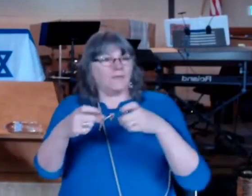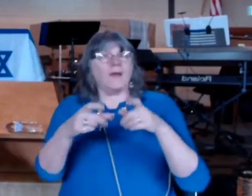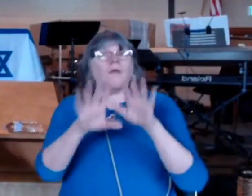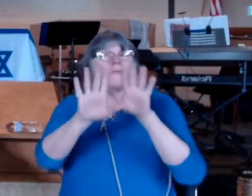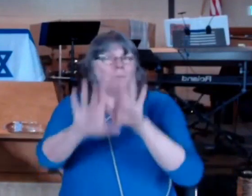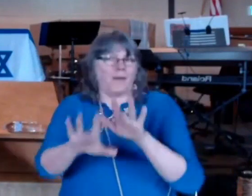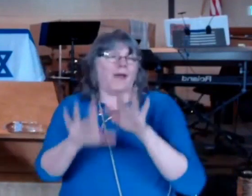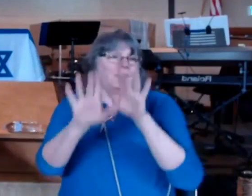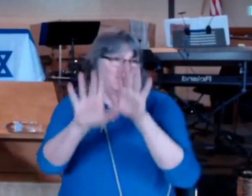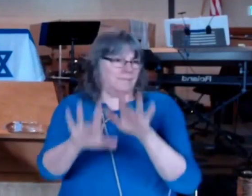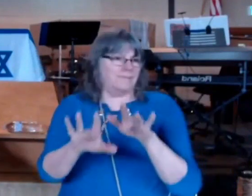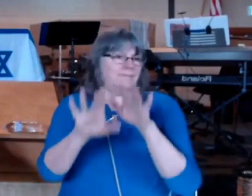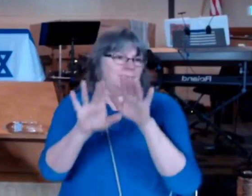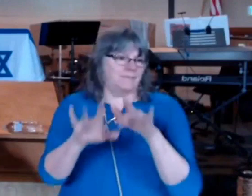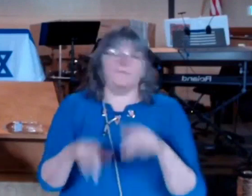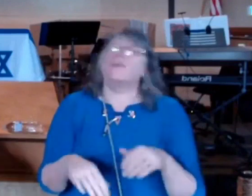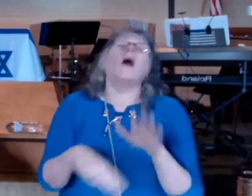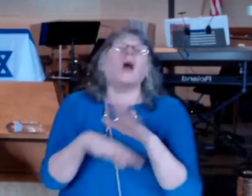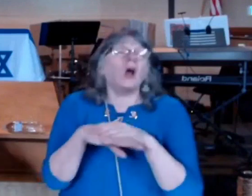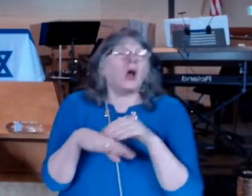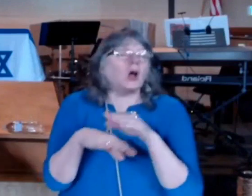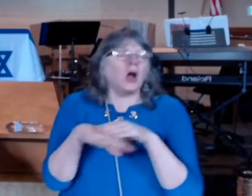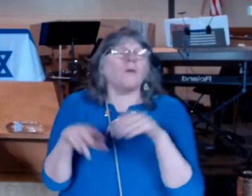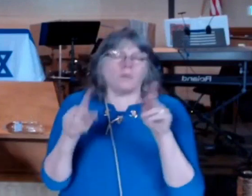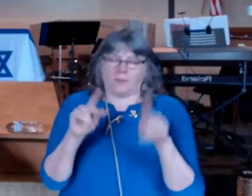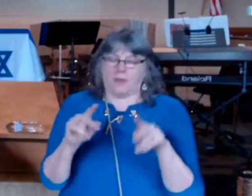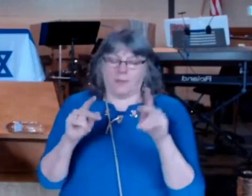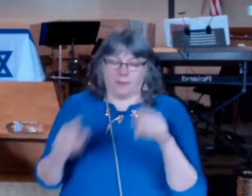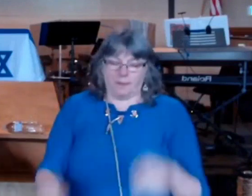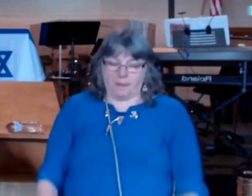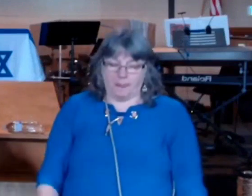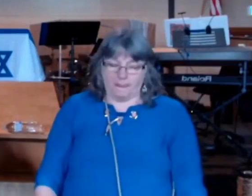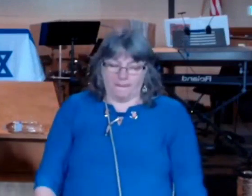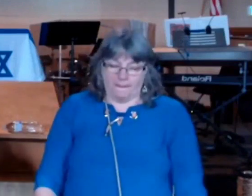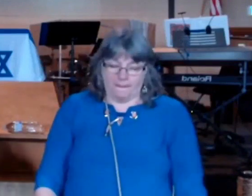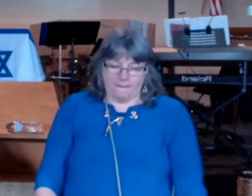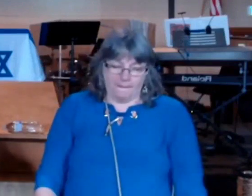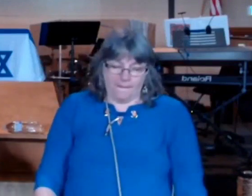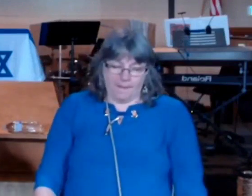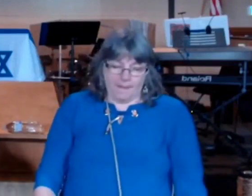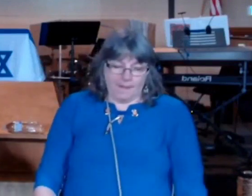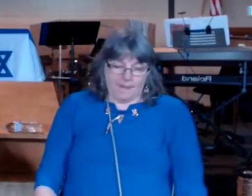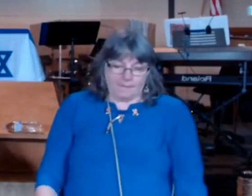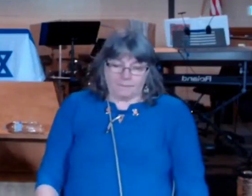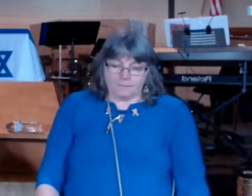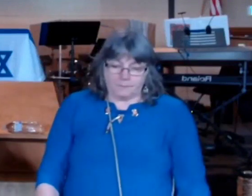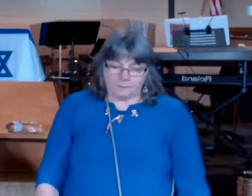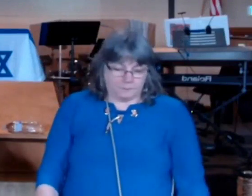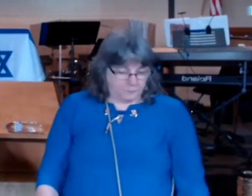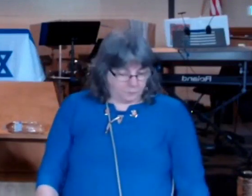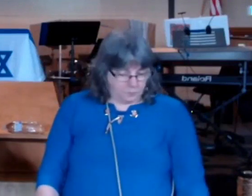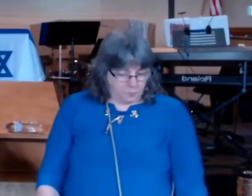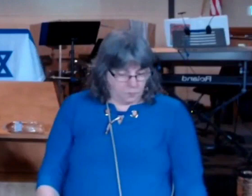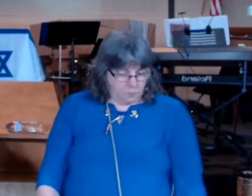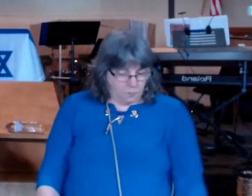help but we can comfort them make them feel a part we can